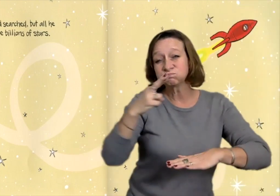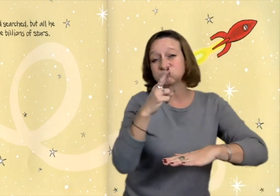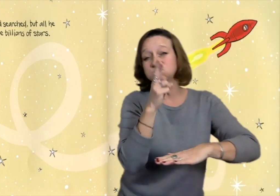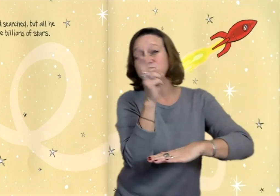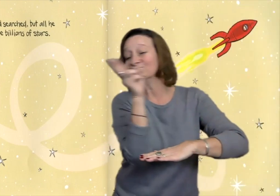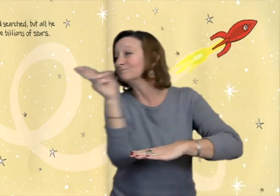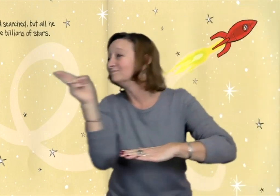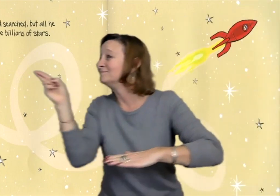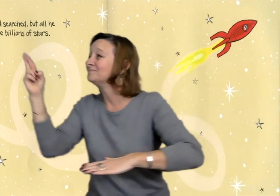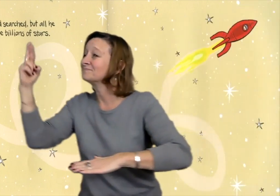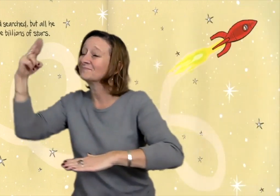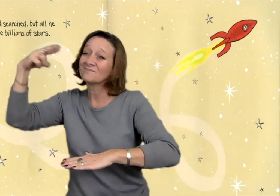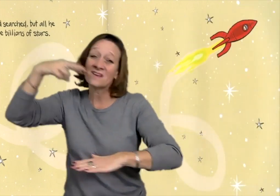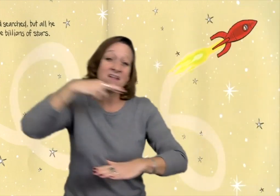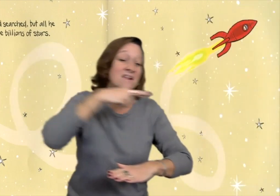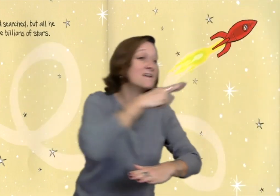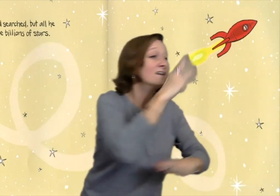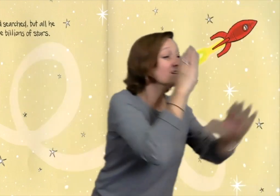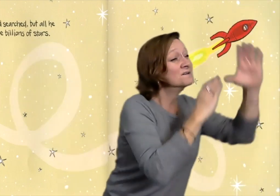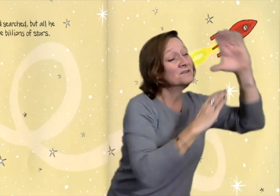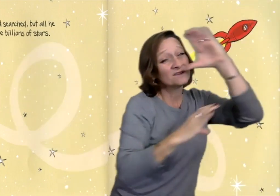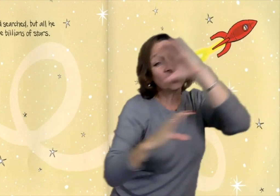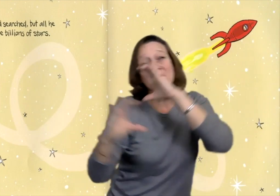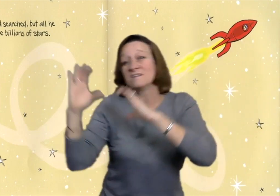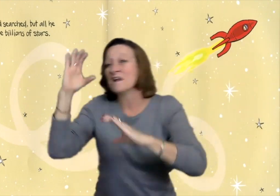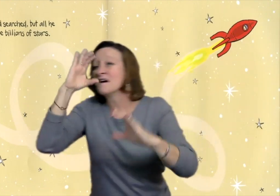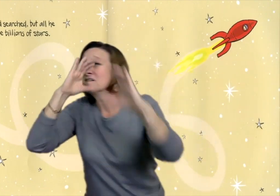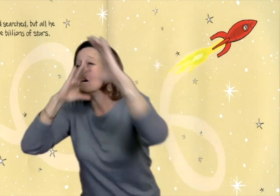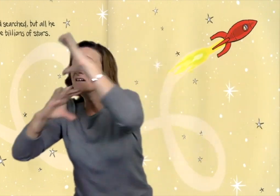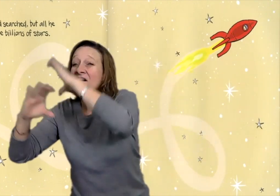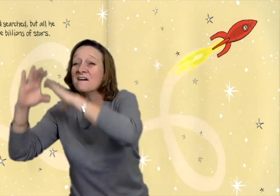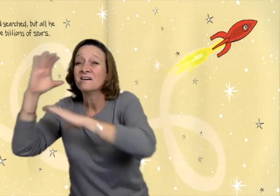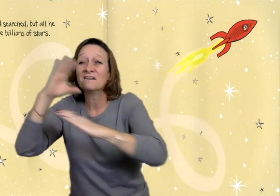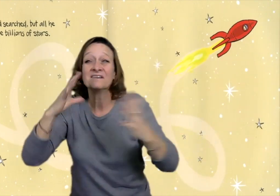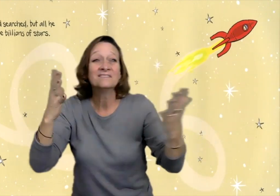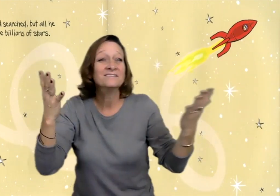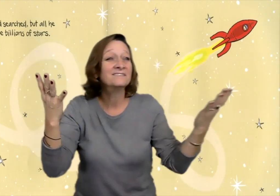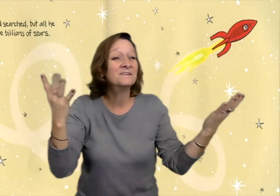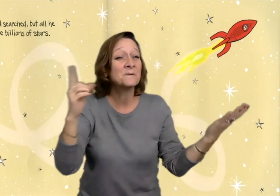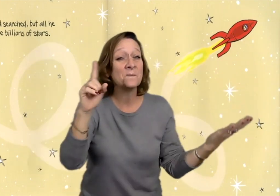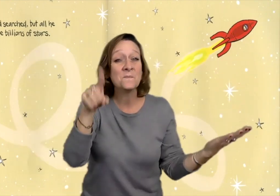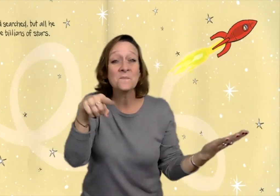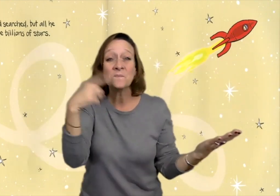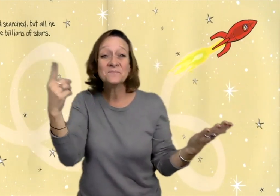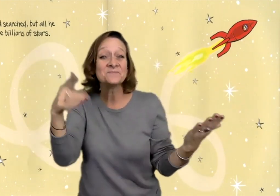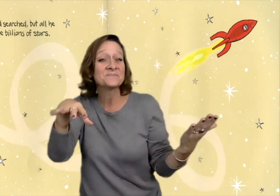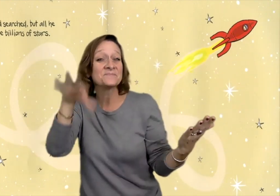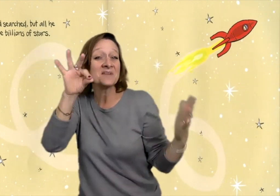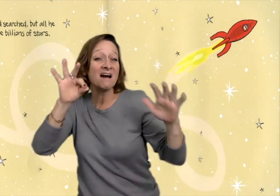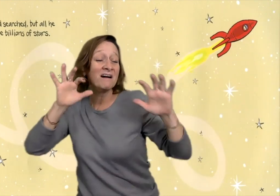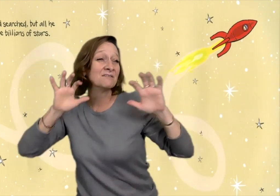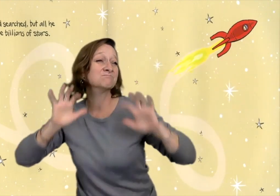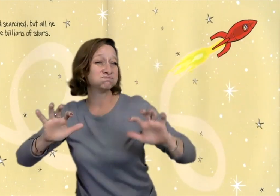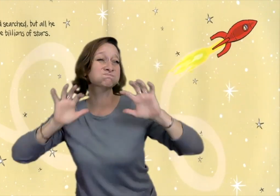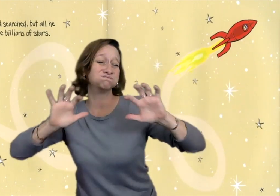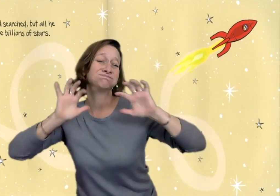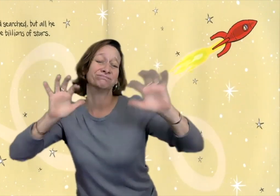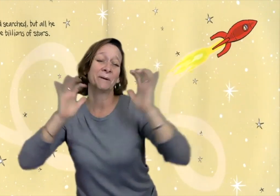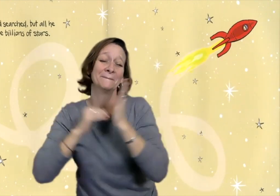As the rocket went through the universe, he searched and searched, but